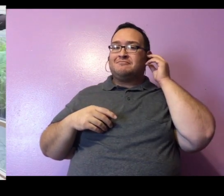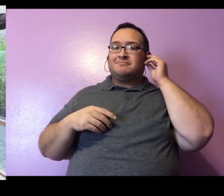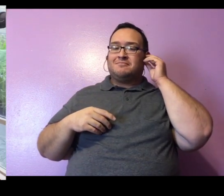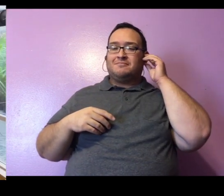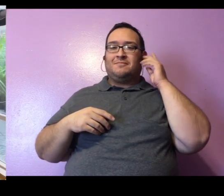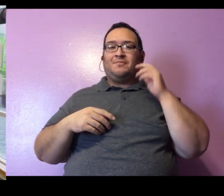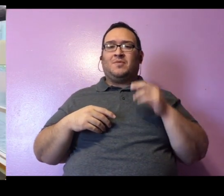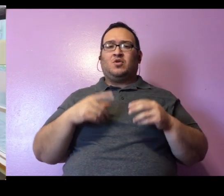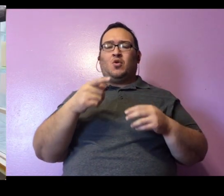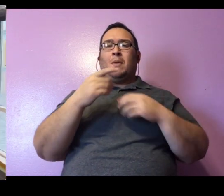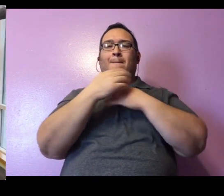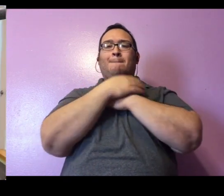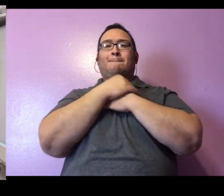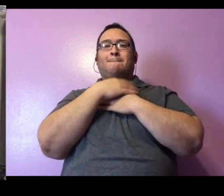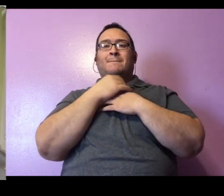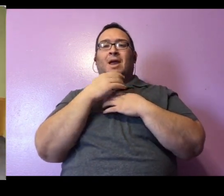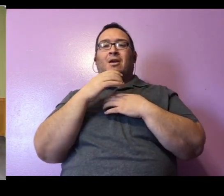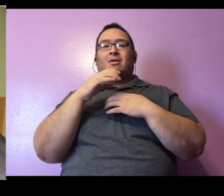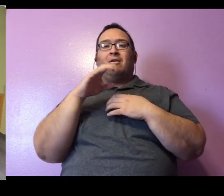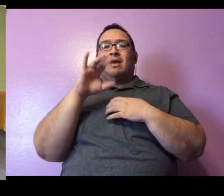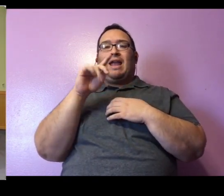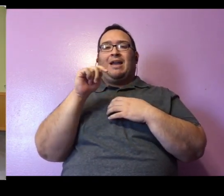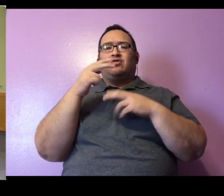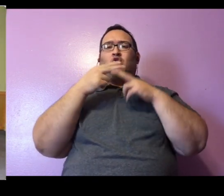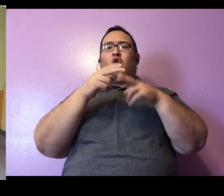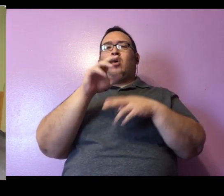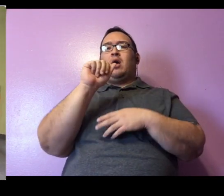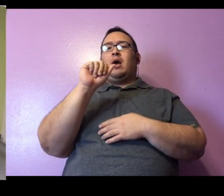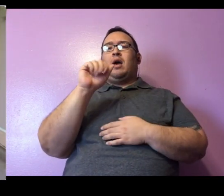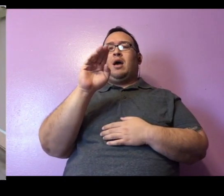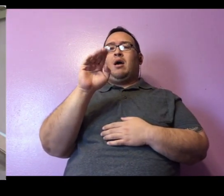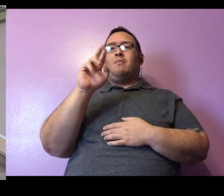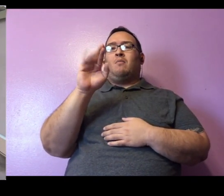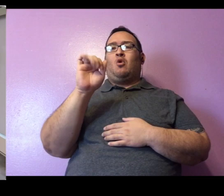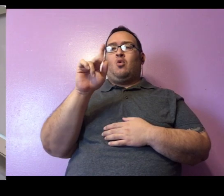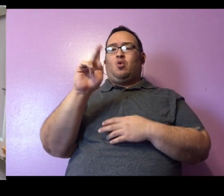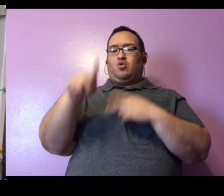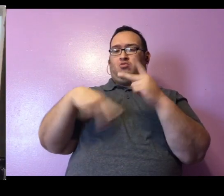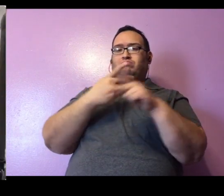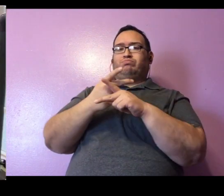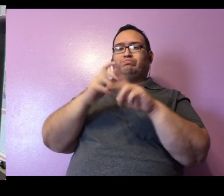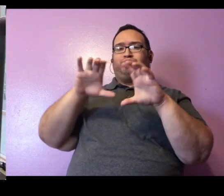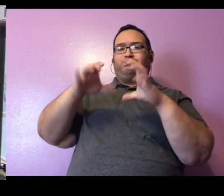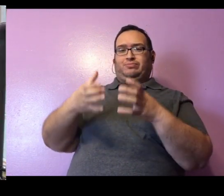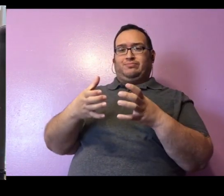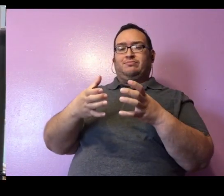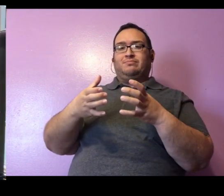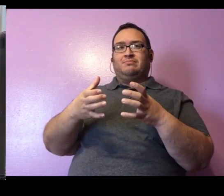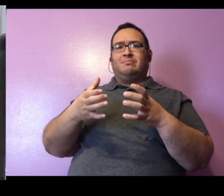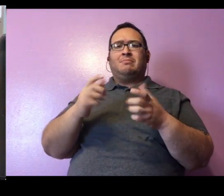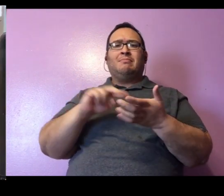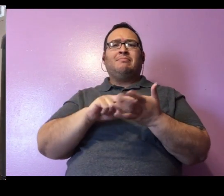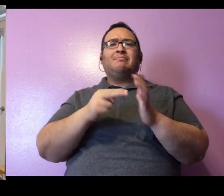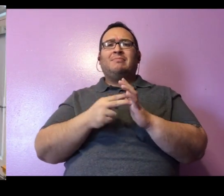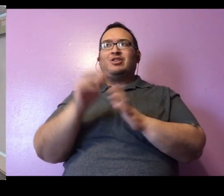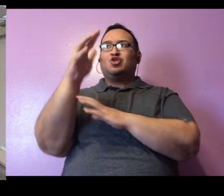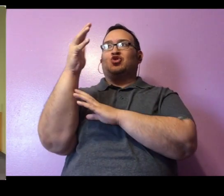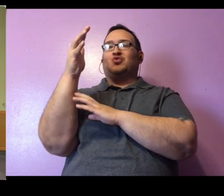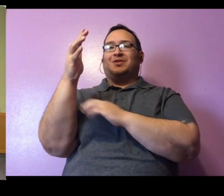So bear cats are an arboreal species. These guys love to live up in trees. And for that reason, she feels